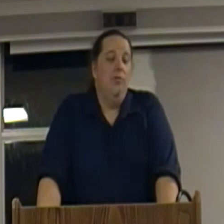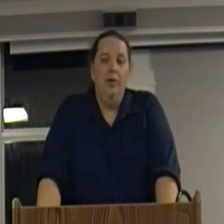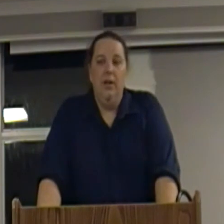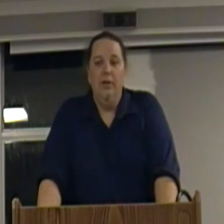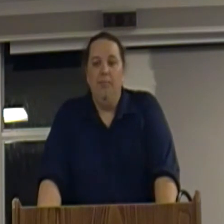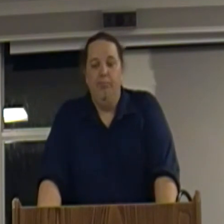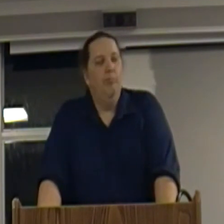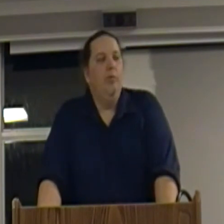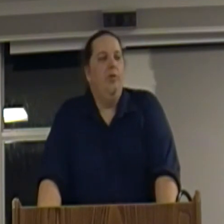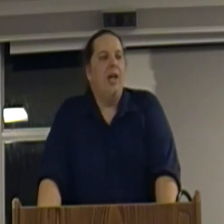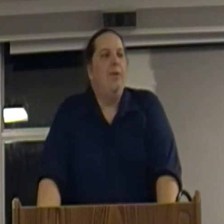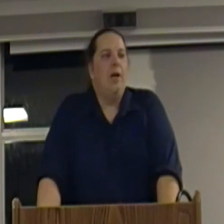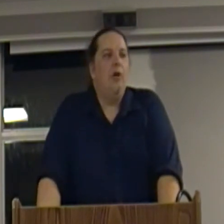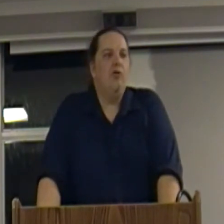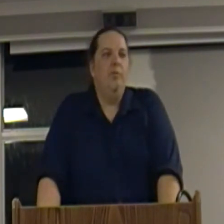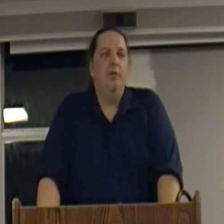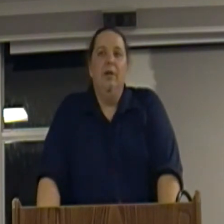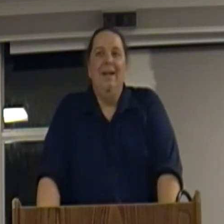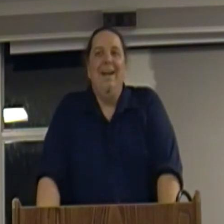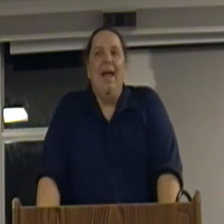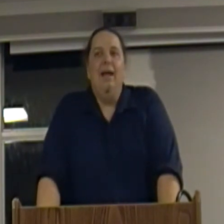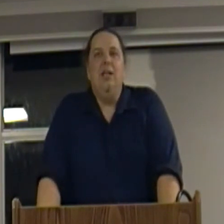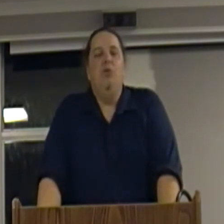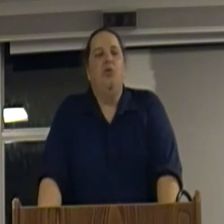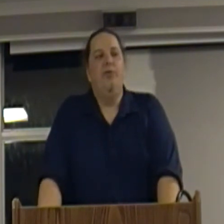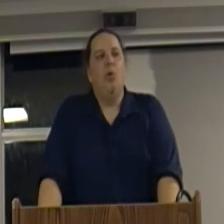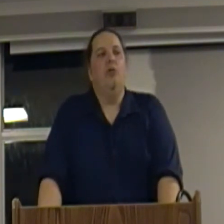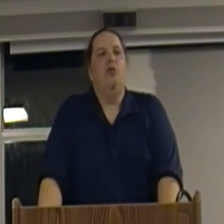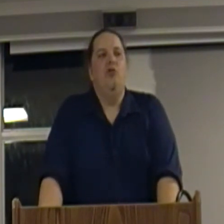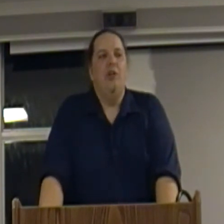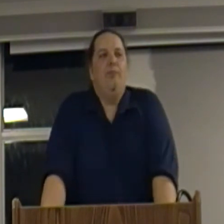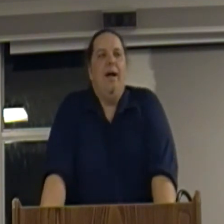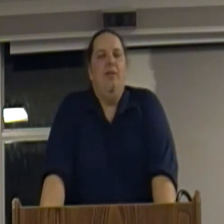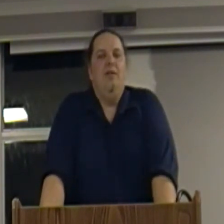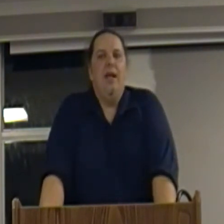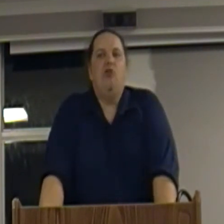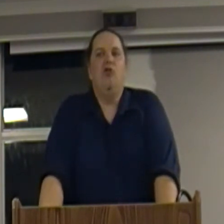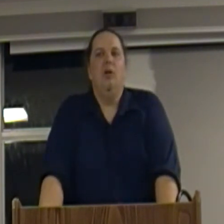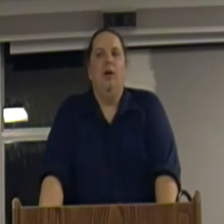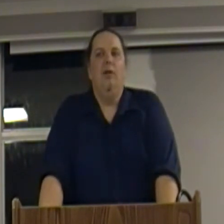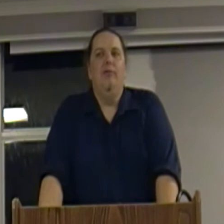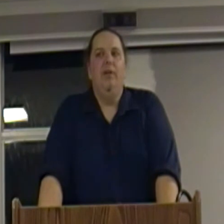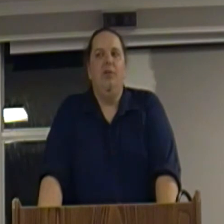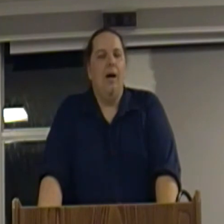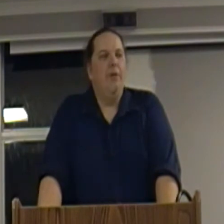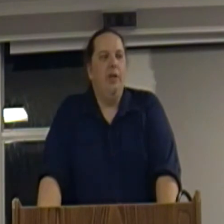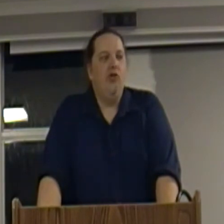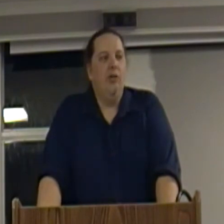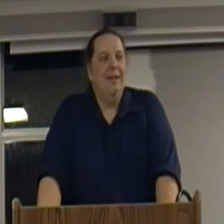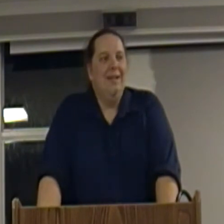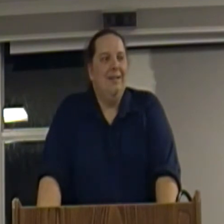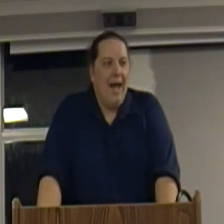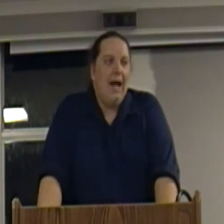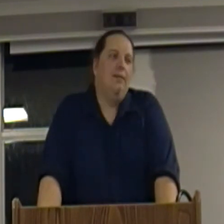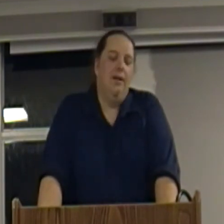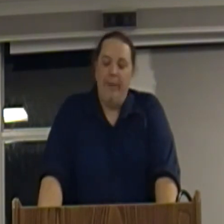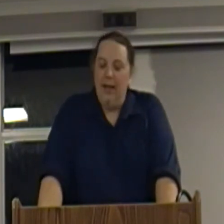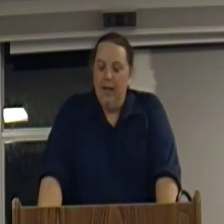you know, they would sabotage him and he was forced just by the nature of his competition to act like a bad